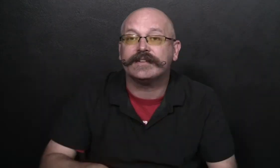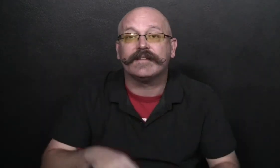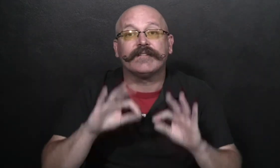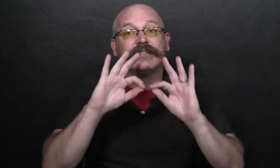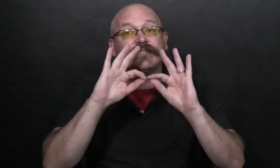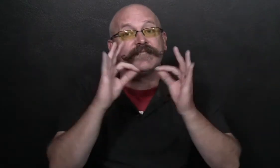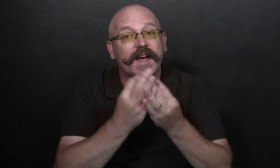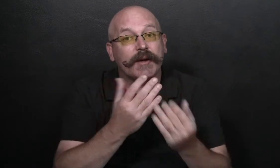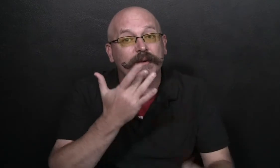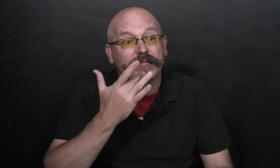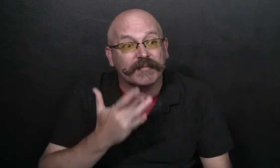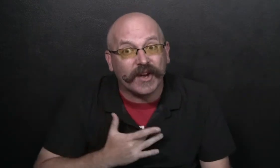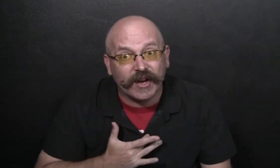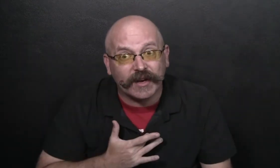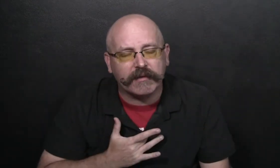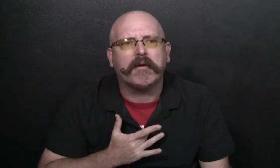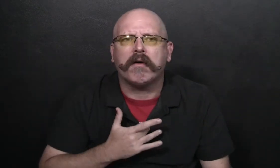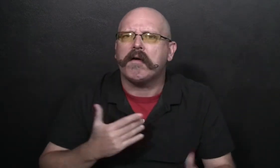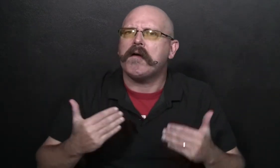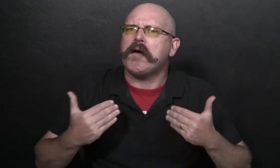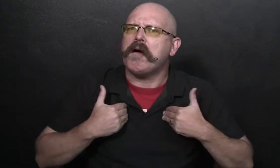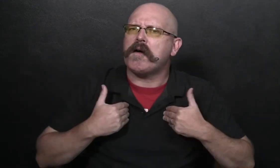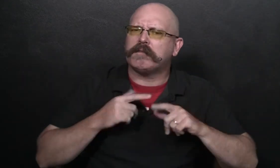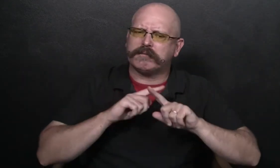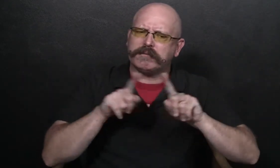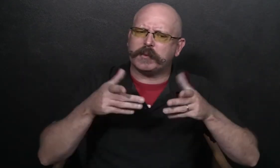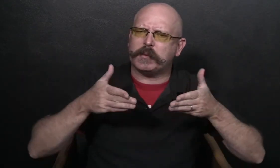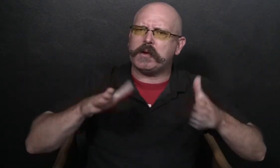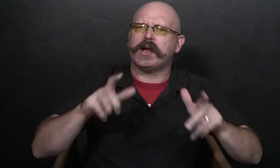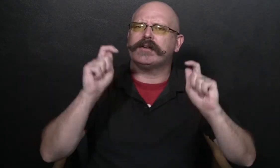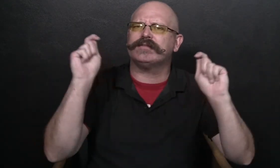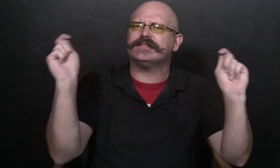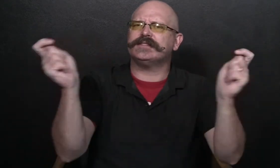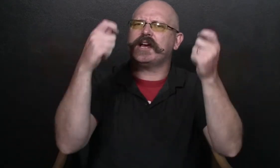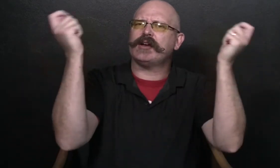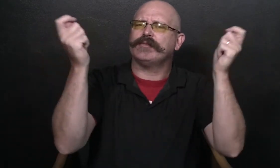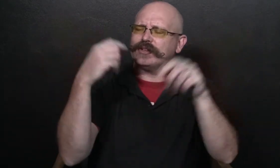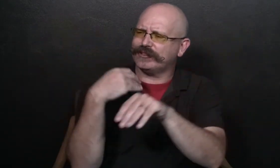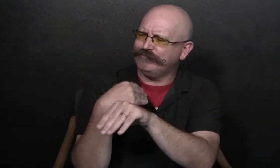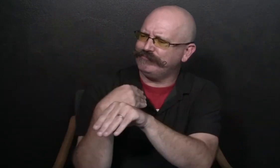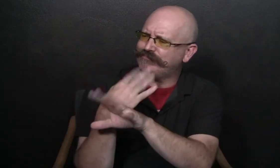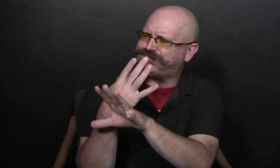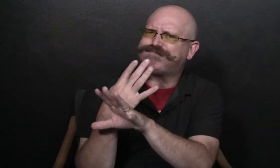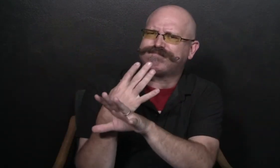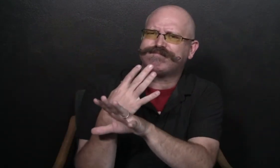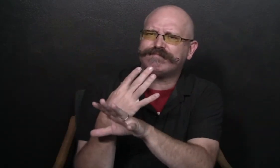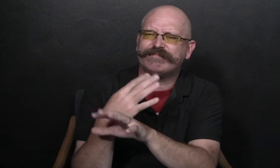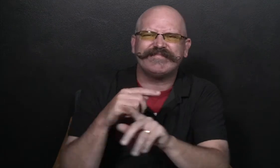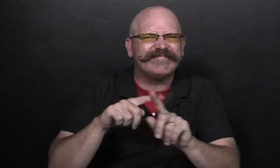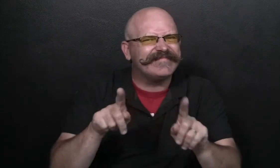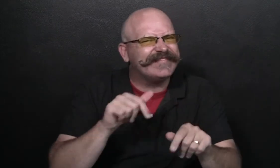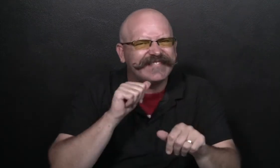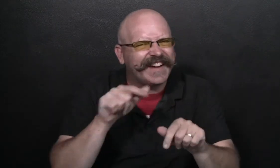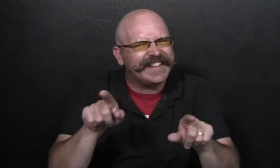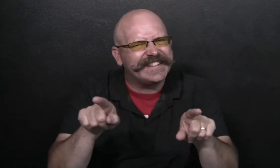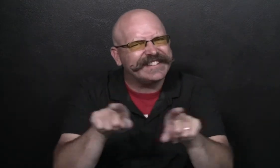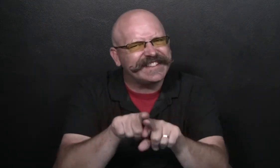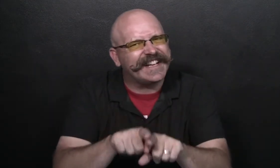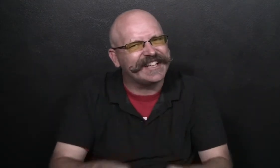family birthdays And they found new ways to celebrate it It wasn't the